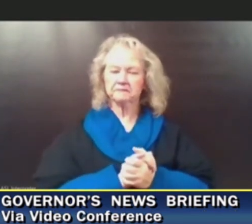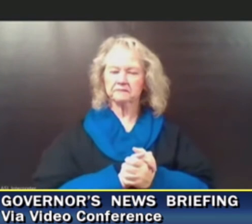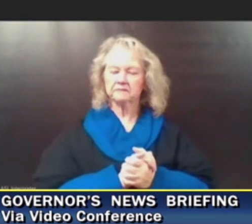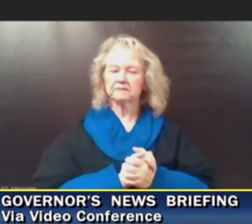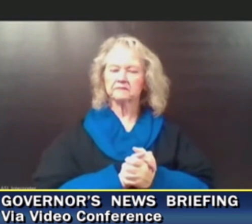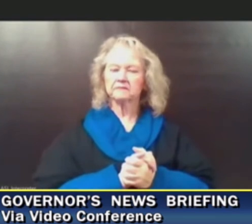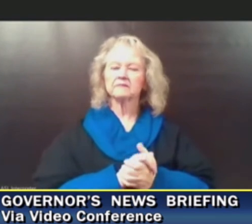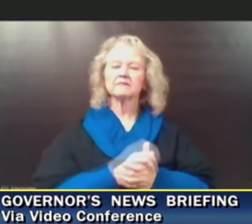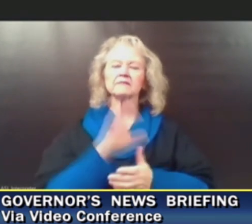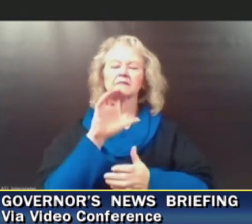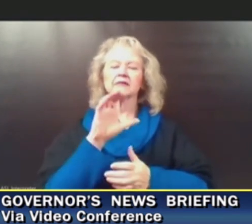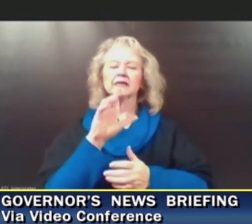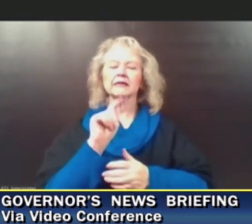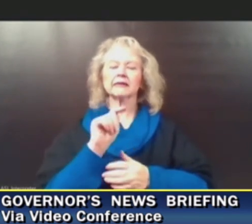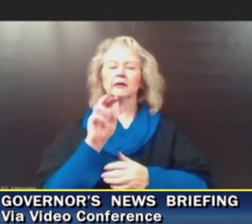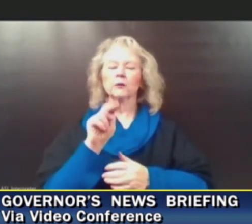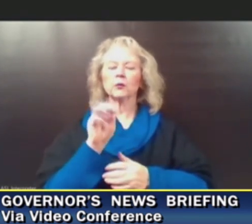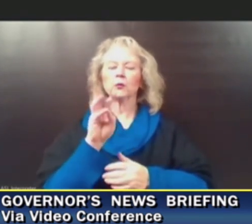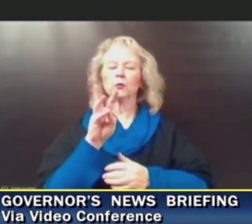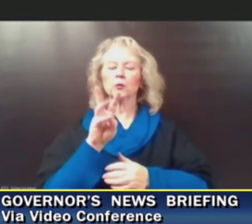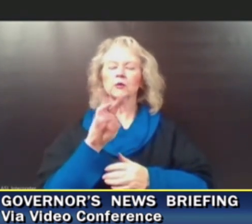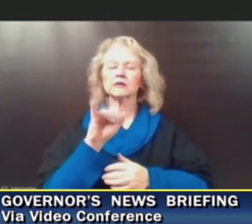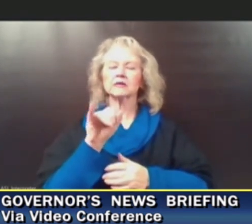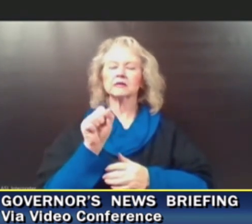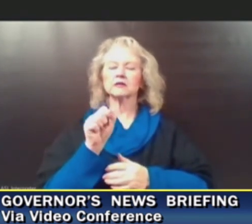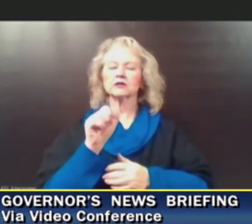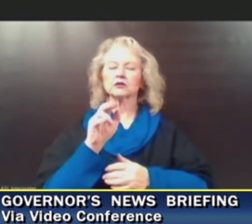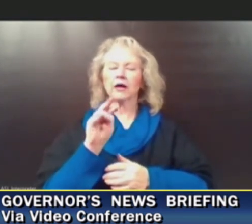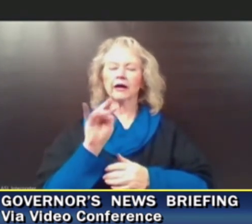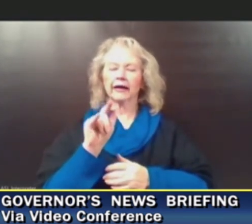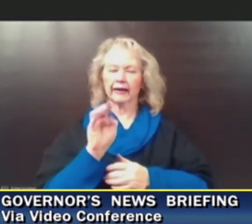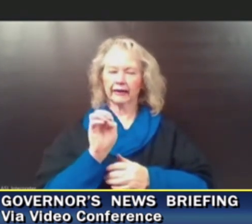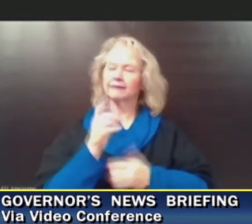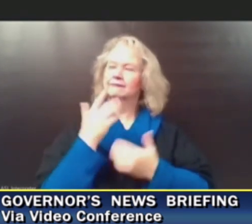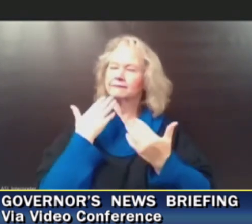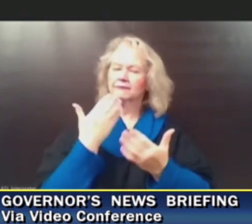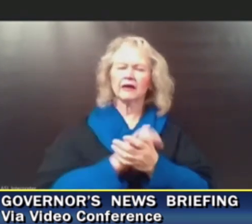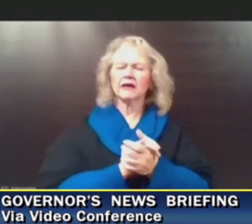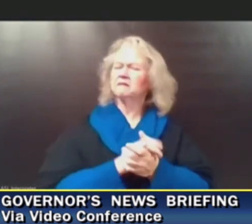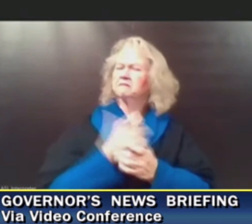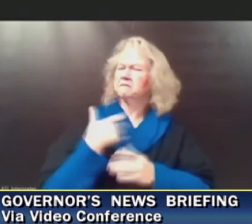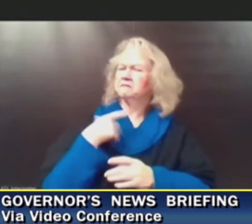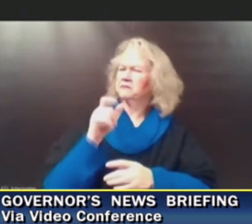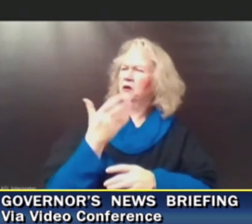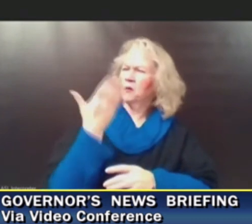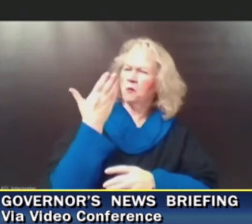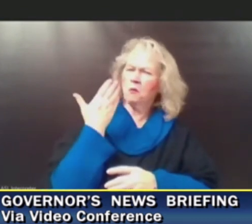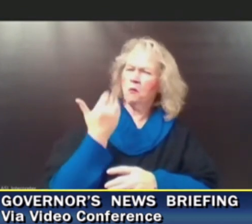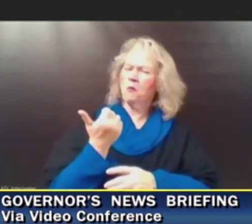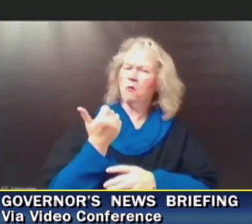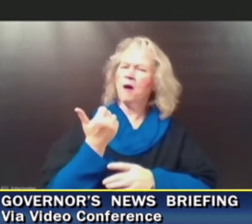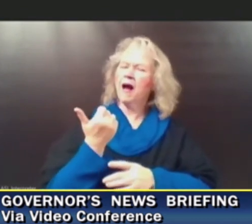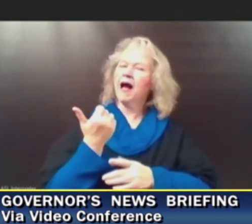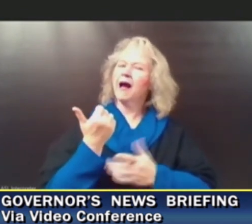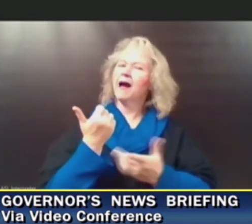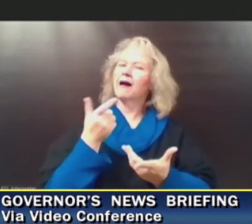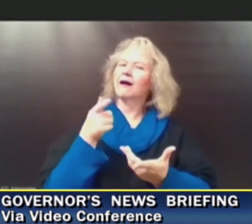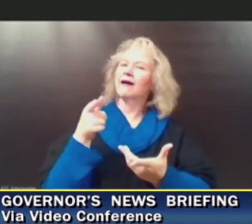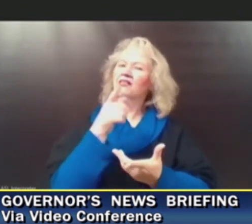C.T. News Junkie. Thanks, Peter. Can I ask why the state won't leave this decision up to parents?